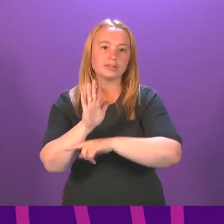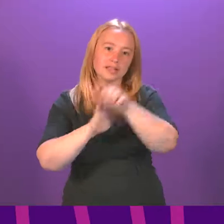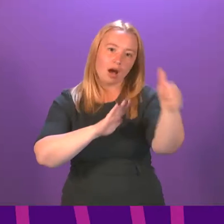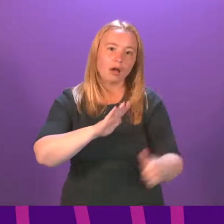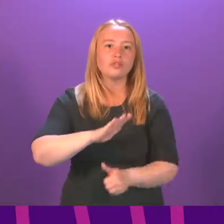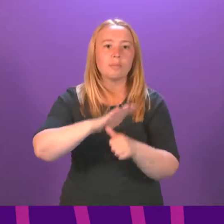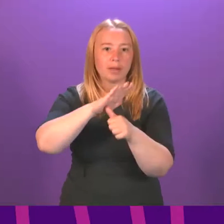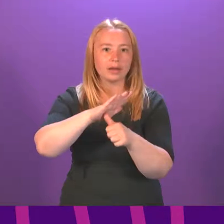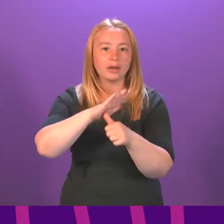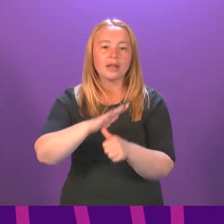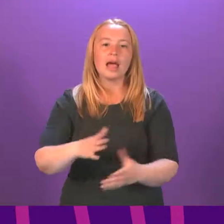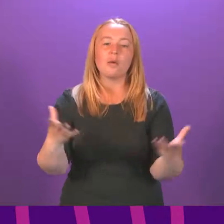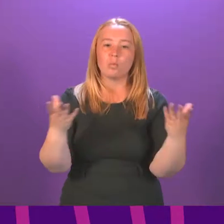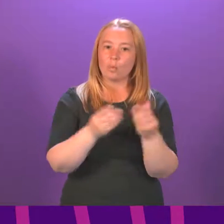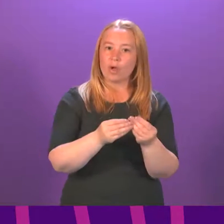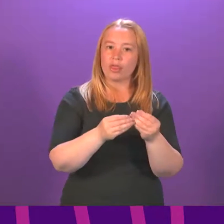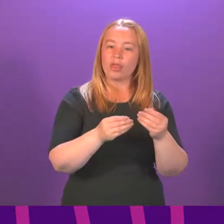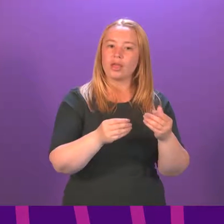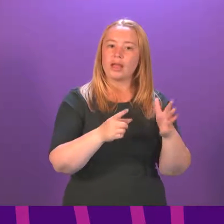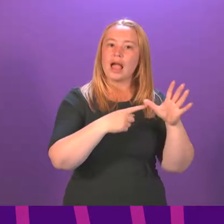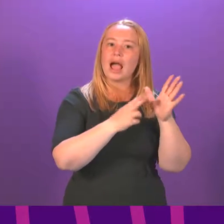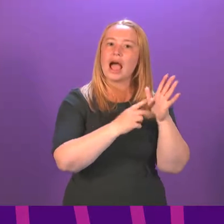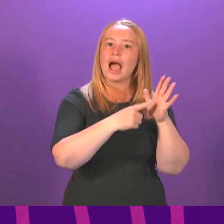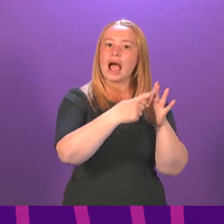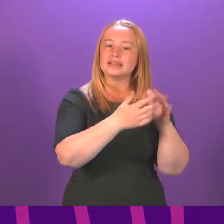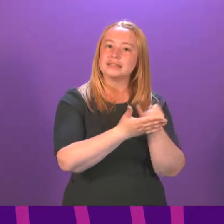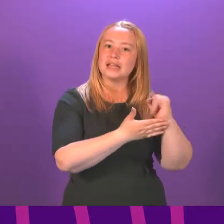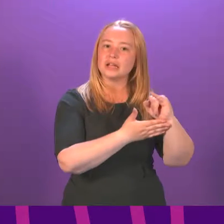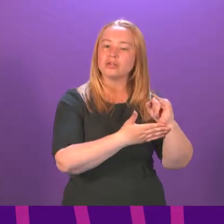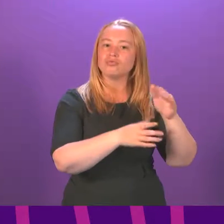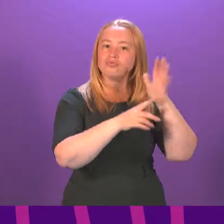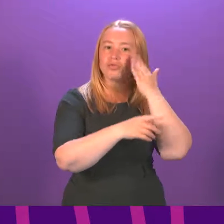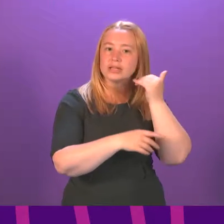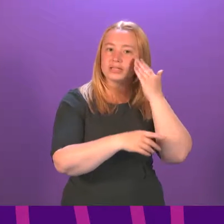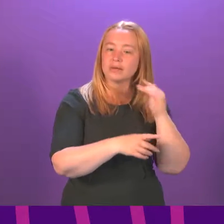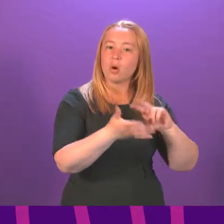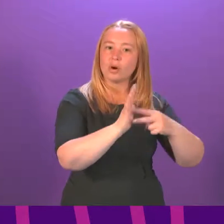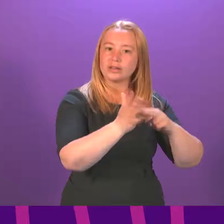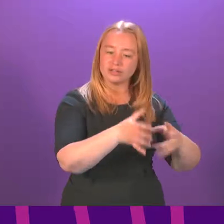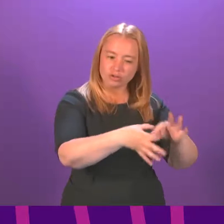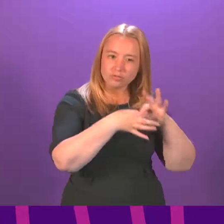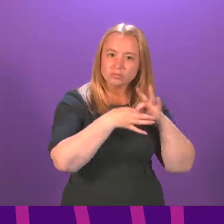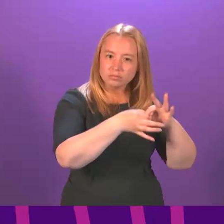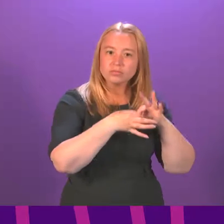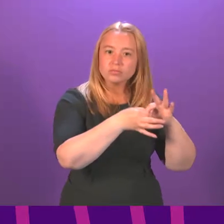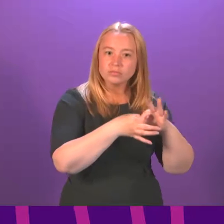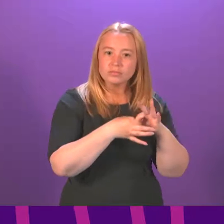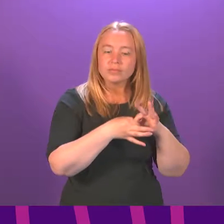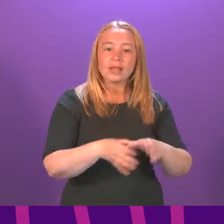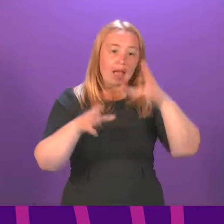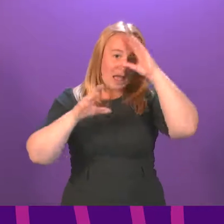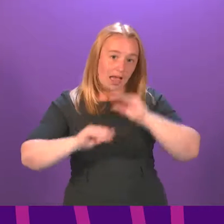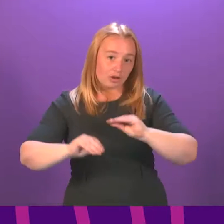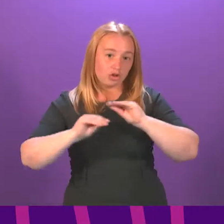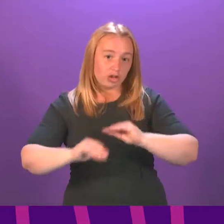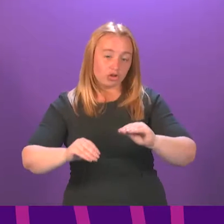and we are working with key anti-racist organisations to address how schools can be further supported. The Race, Equality and Anti-Racism in Education